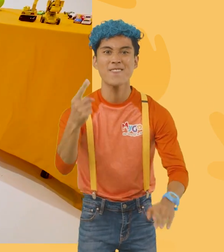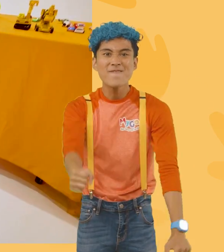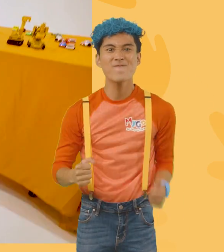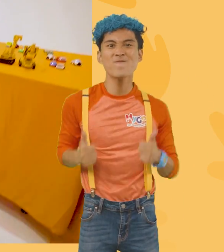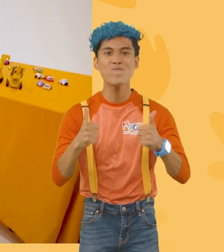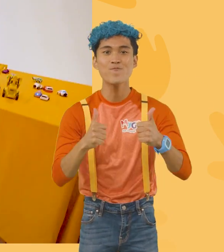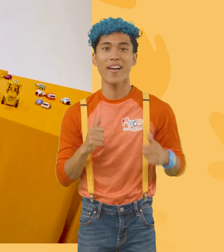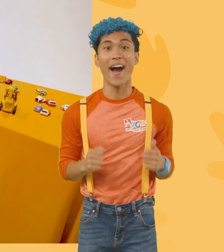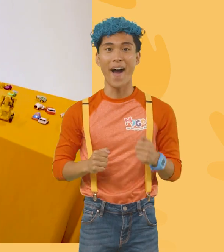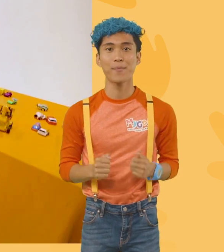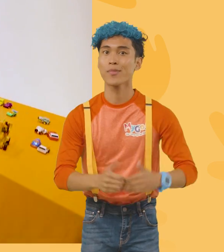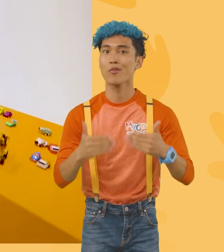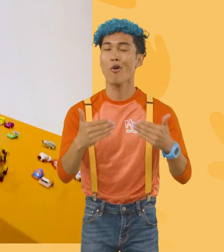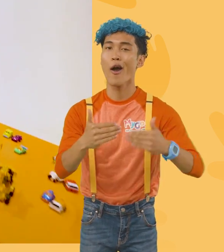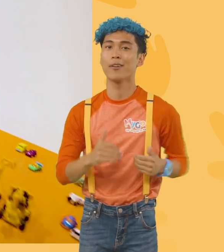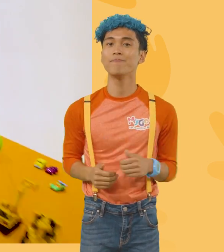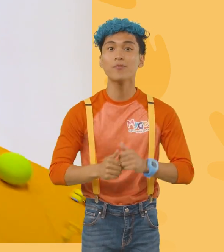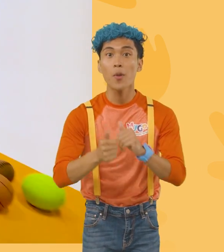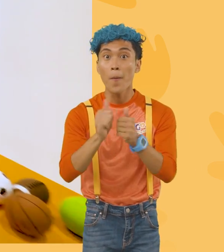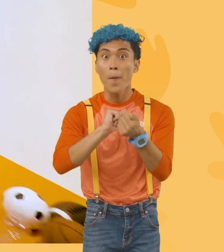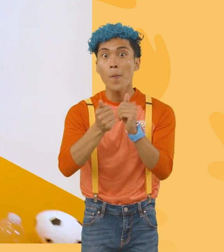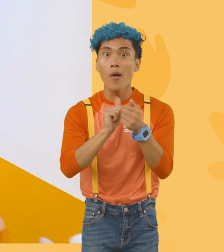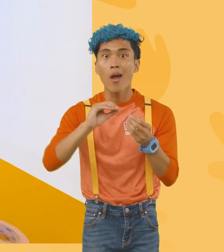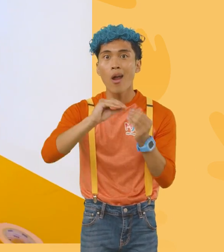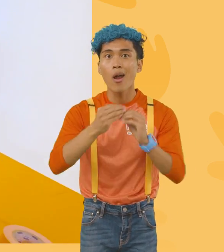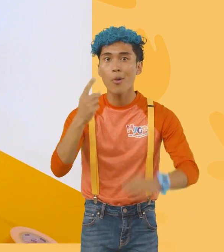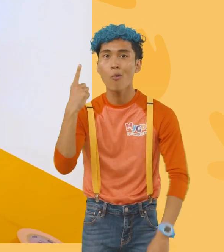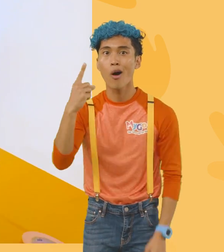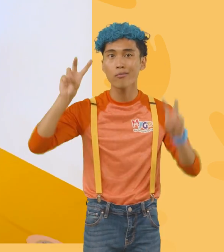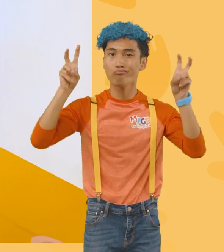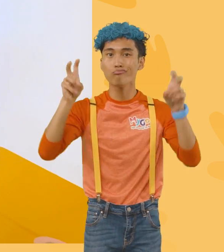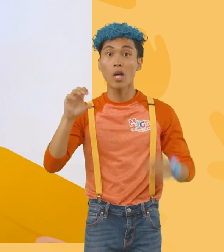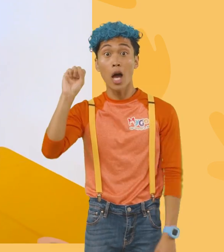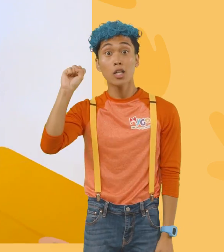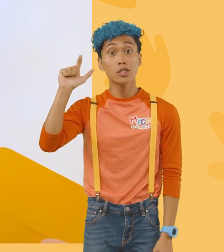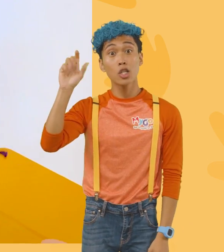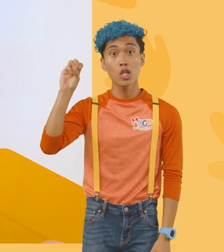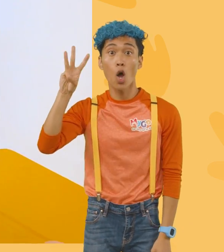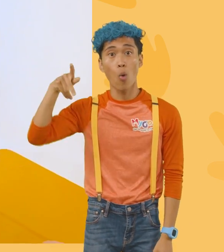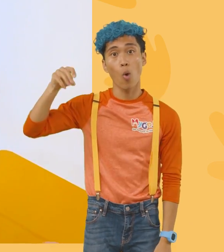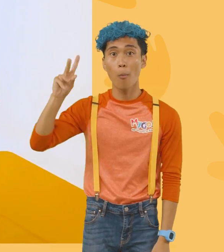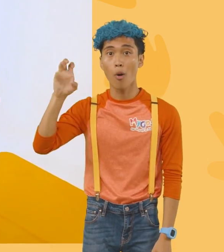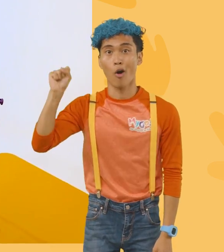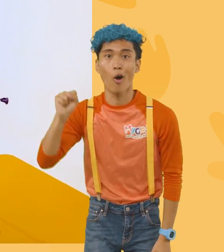Okay, so let's go with heat number one. The slowpokes. We have this